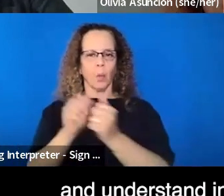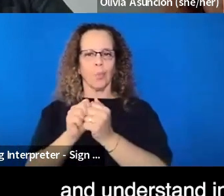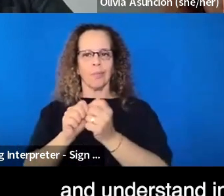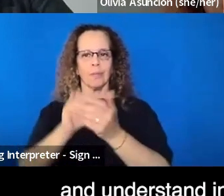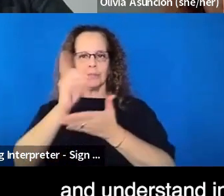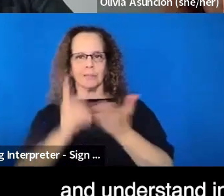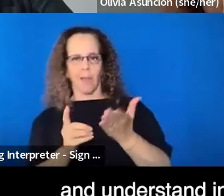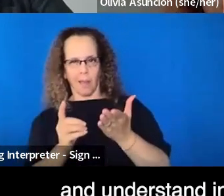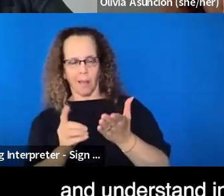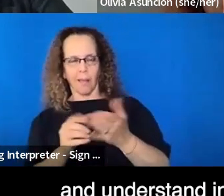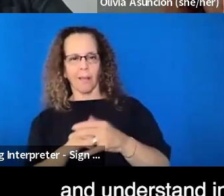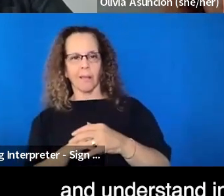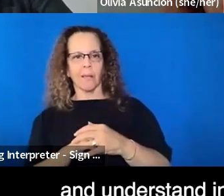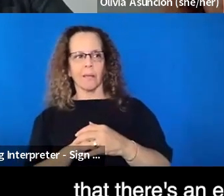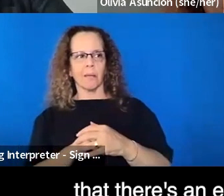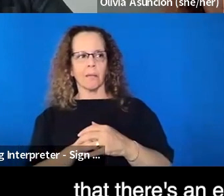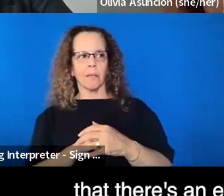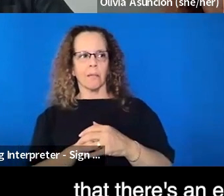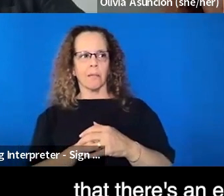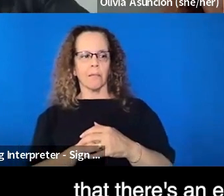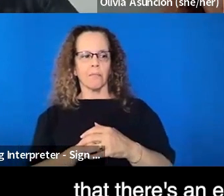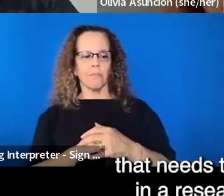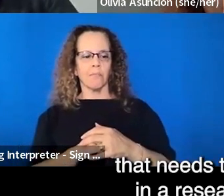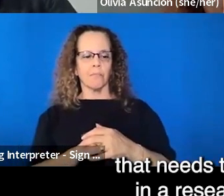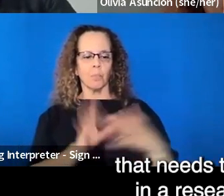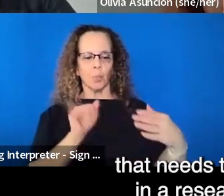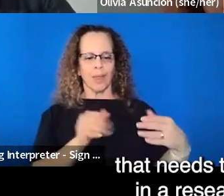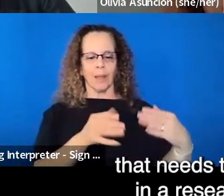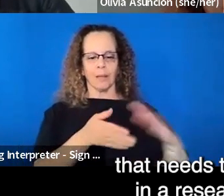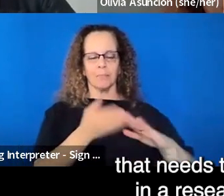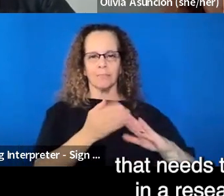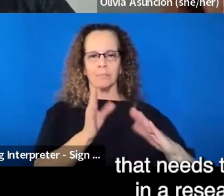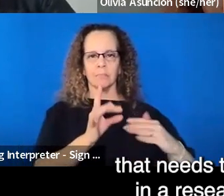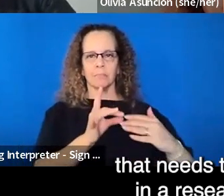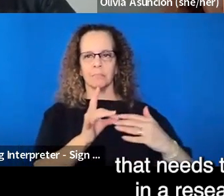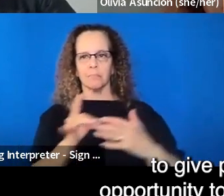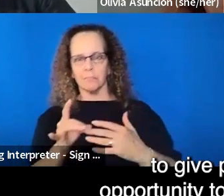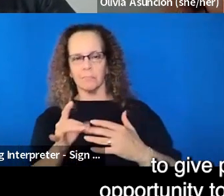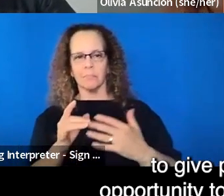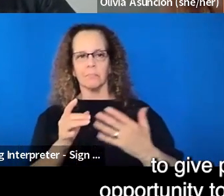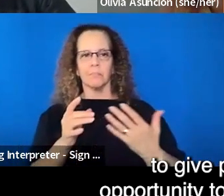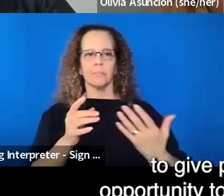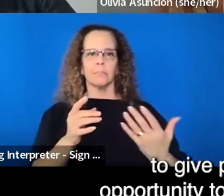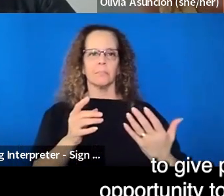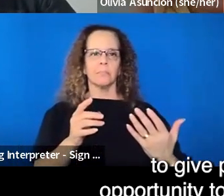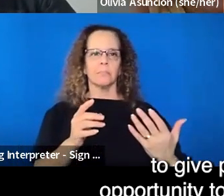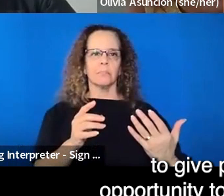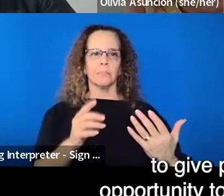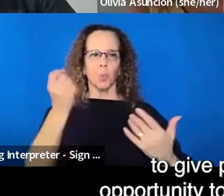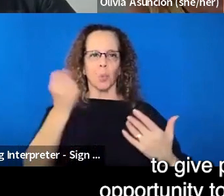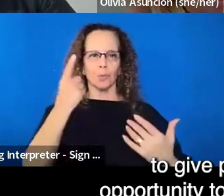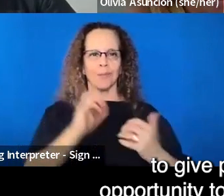uh, in a really useful way that there's an element of freedom that needs to be provided in our research as well, to give people the opportunity